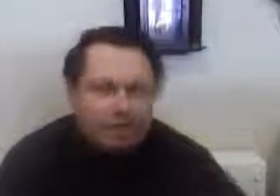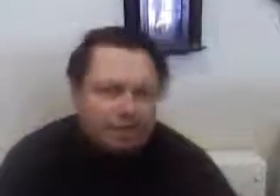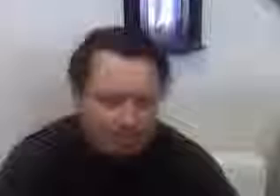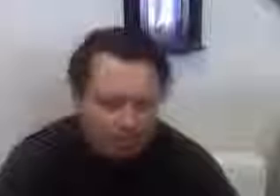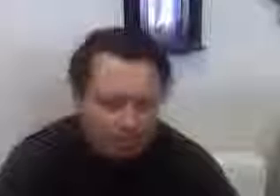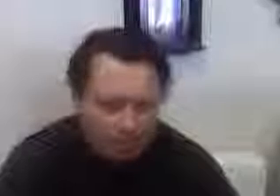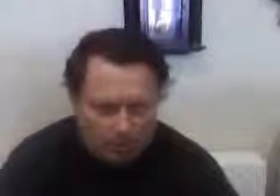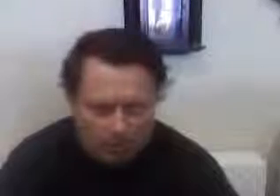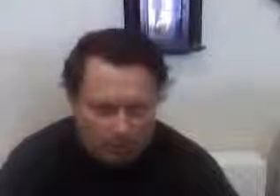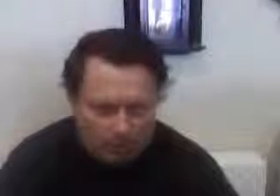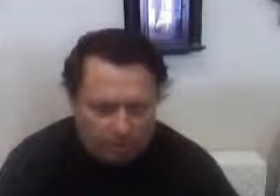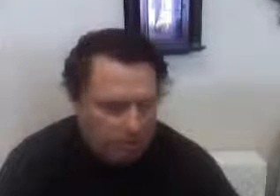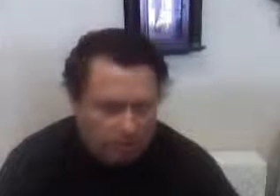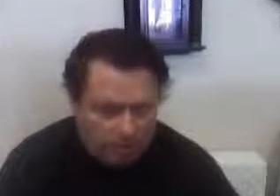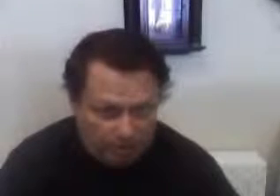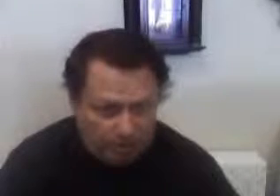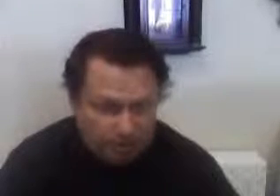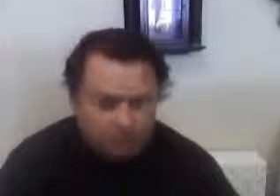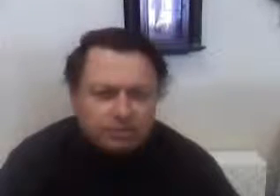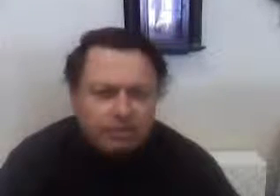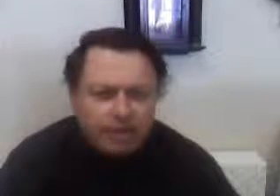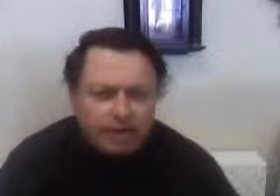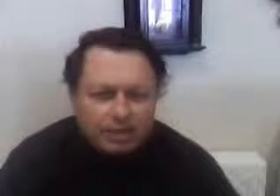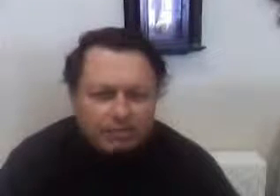Economics 101 or 102. Thank you.